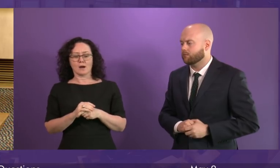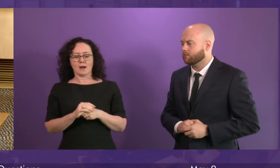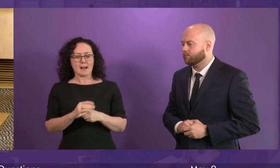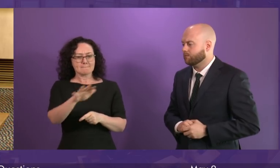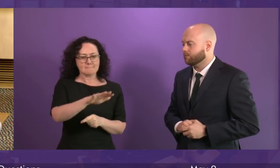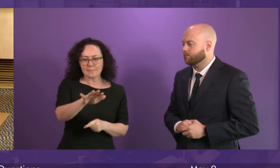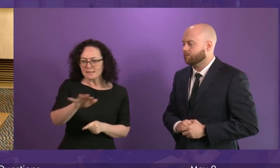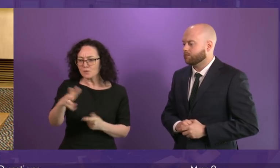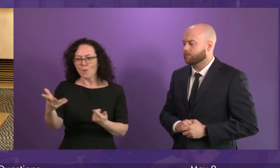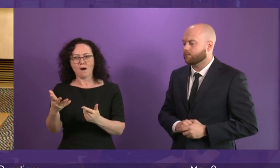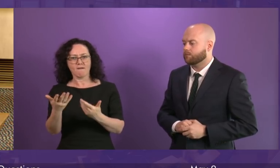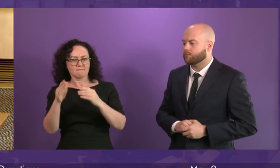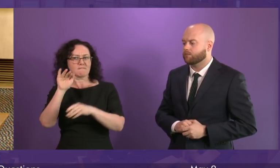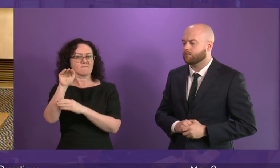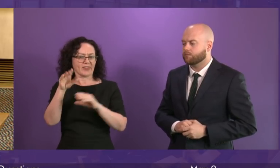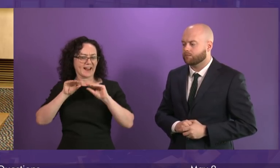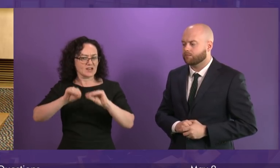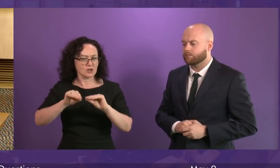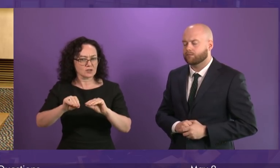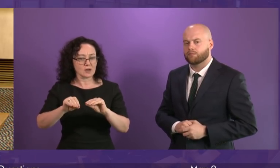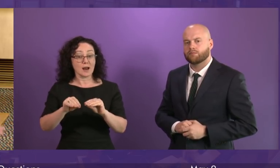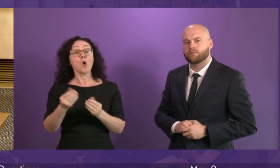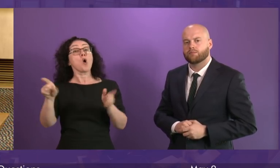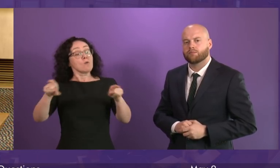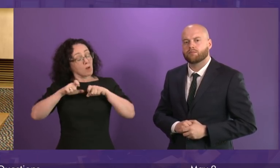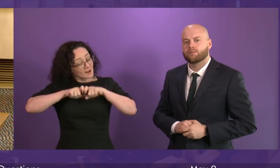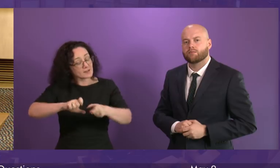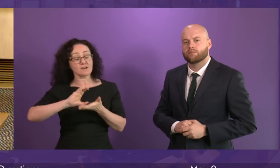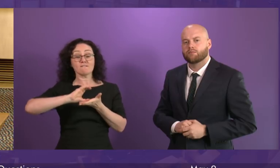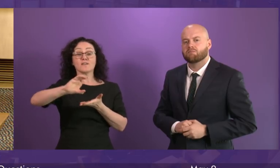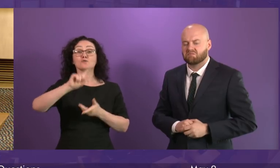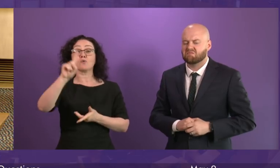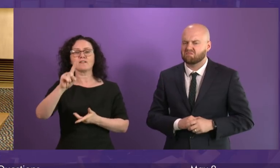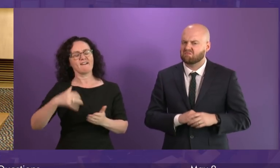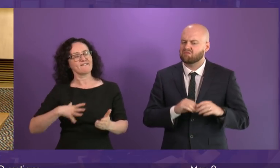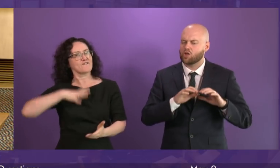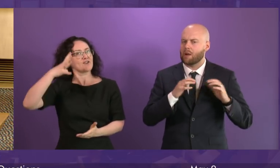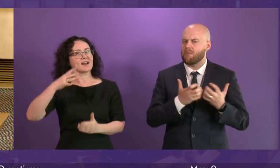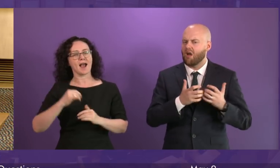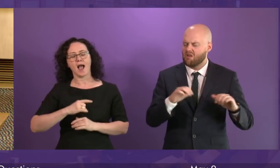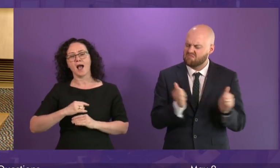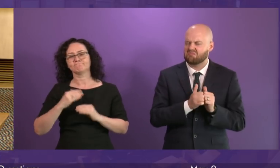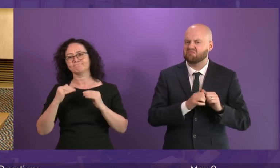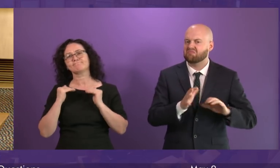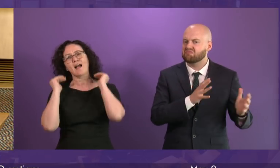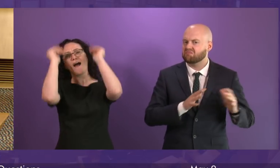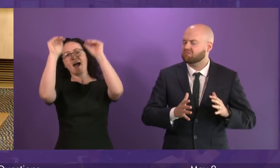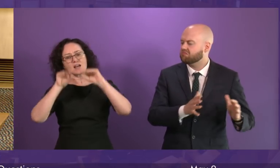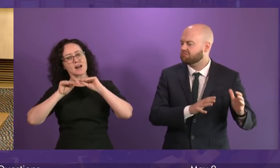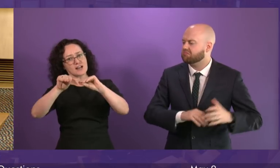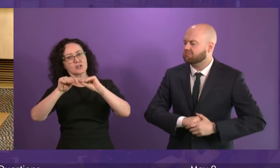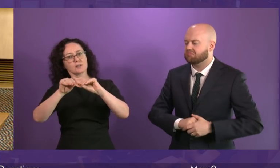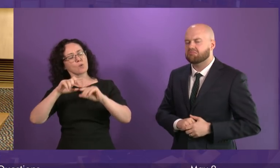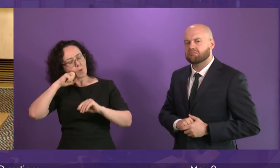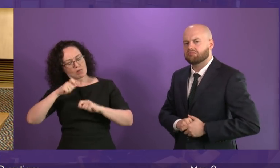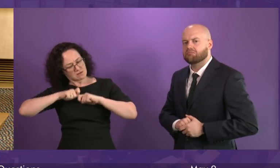further education, the investments in free higher education, which will always remain with the SNP.